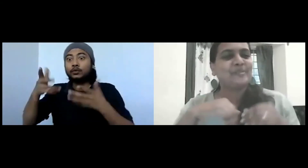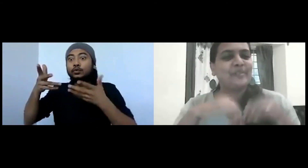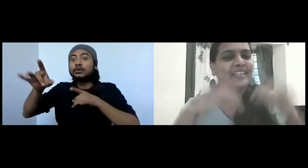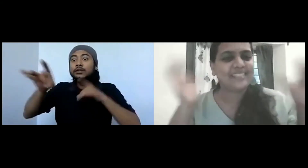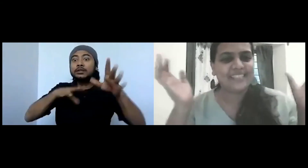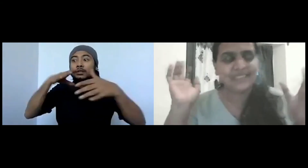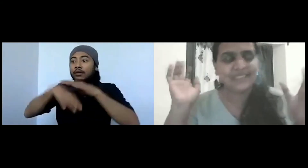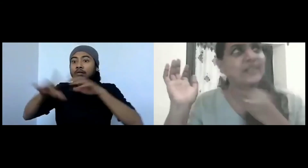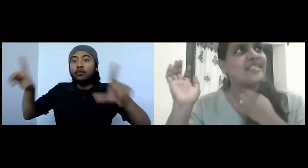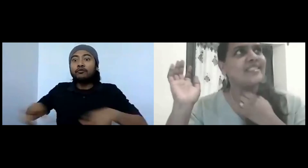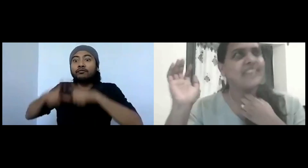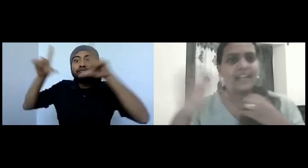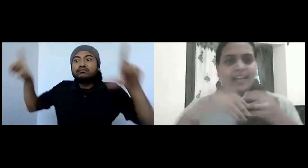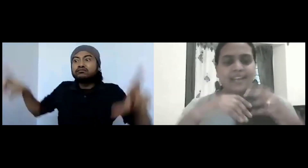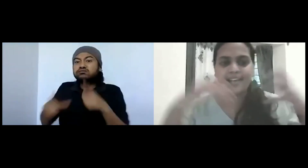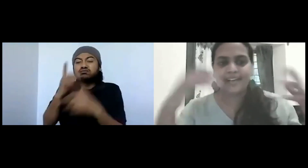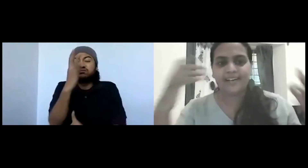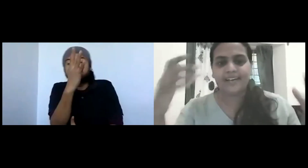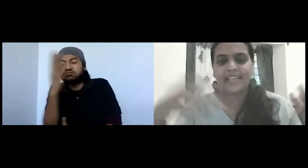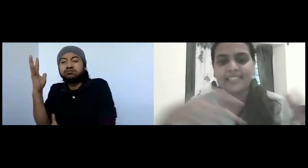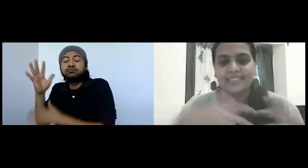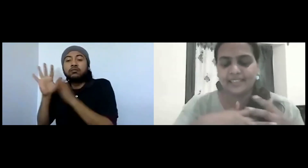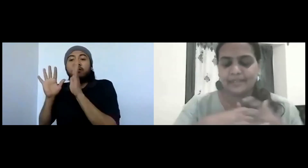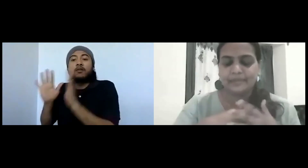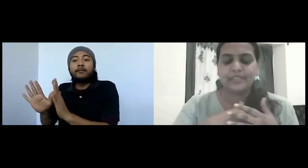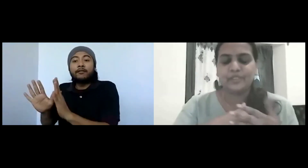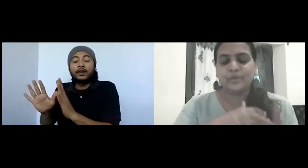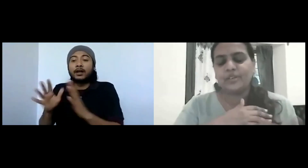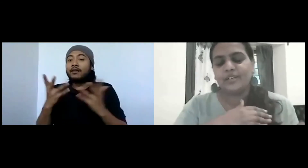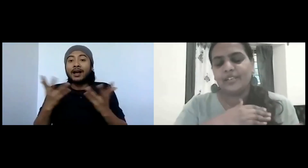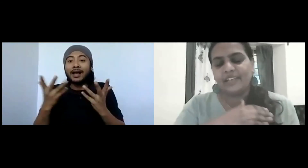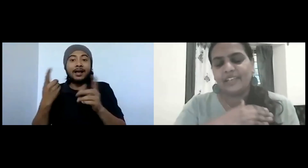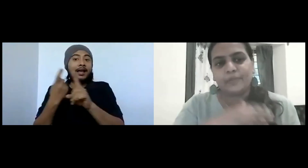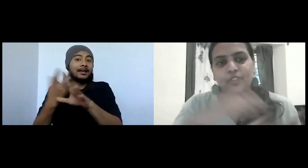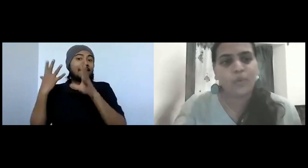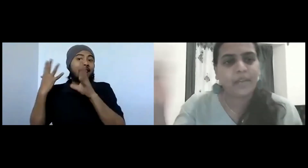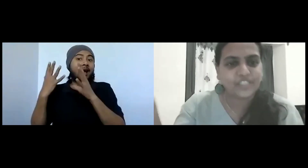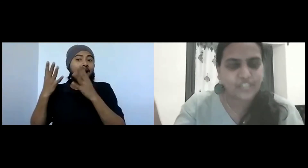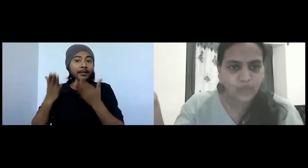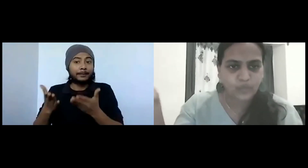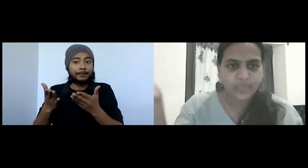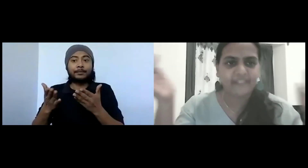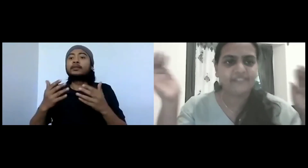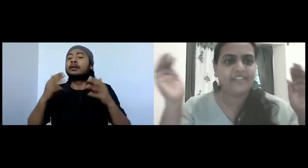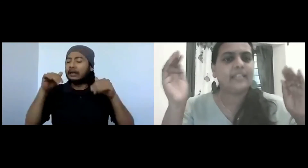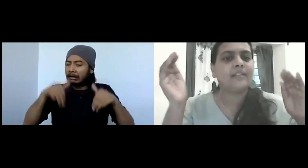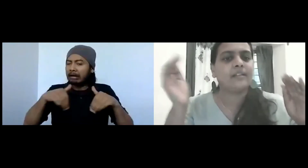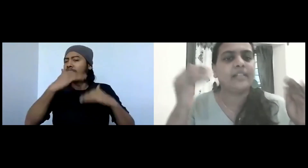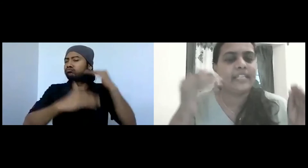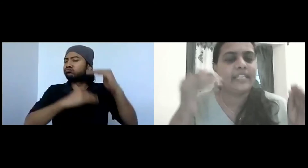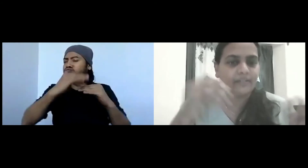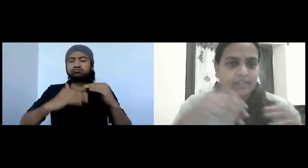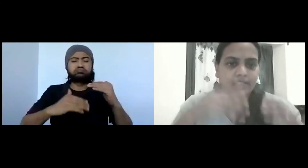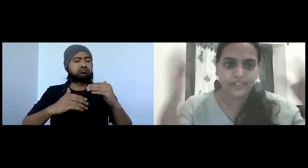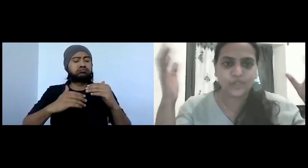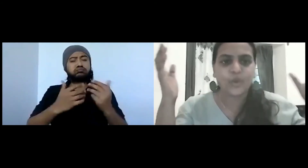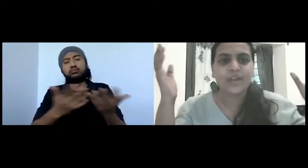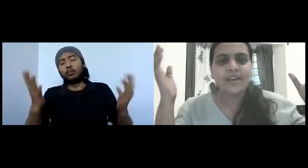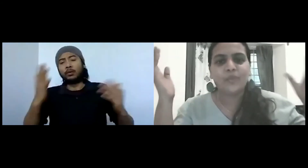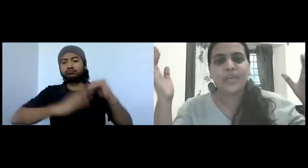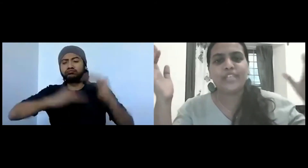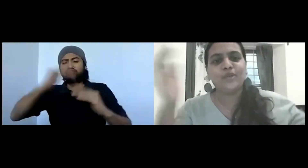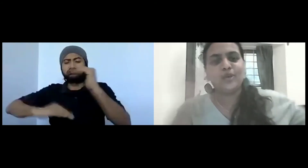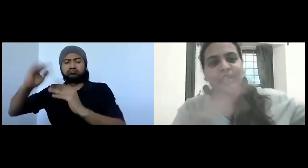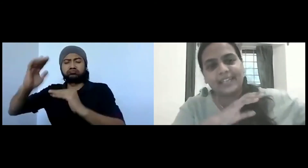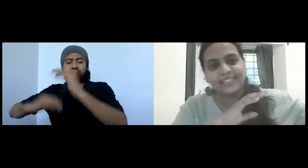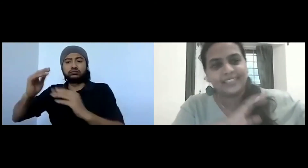So it's because Kerala has, you know, developed so much now, we have very little green cover, even though